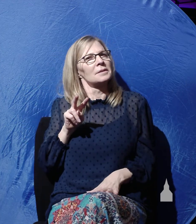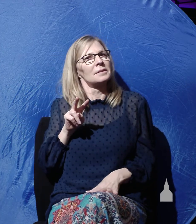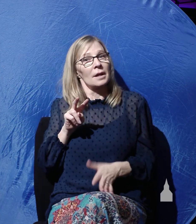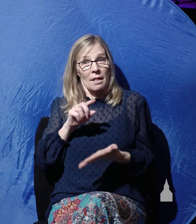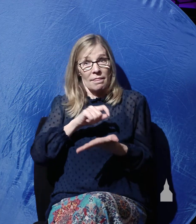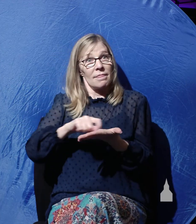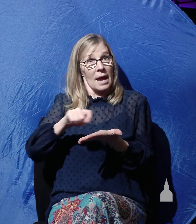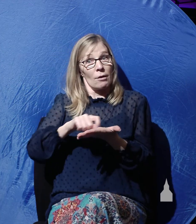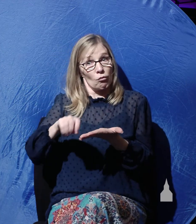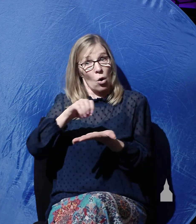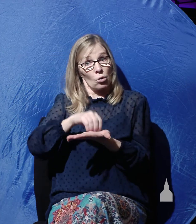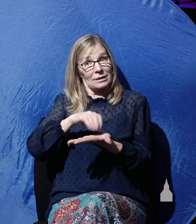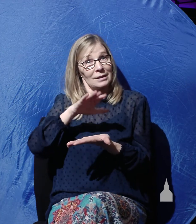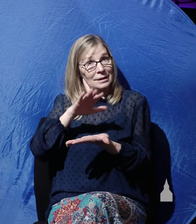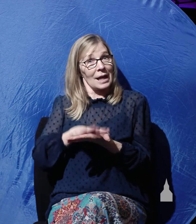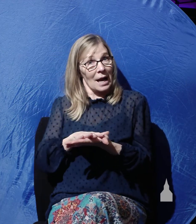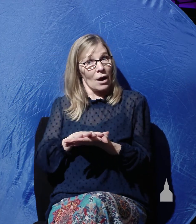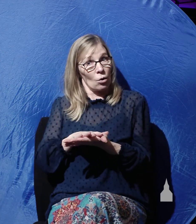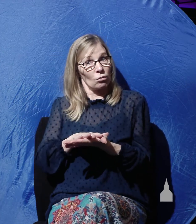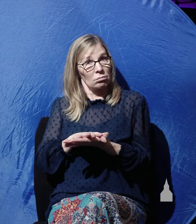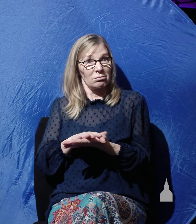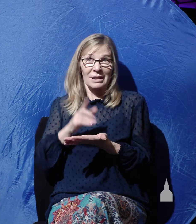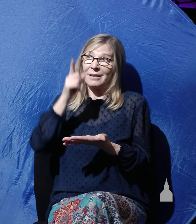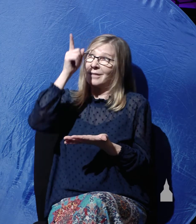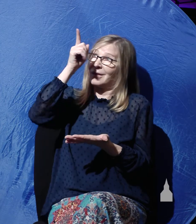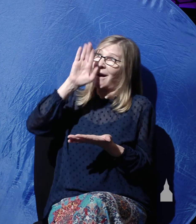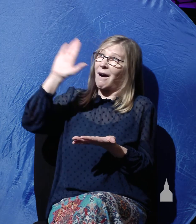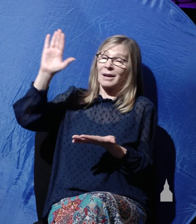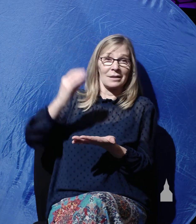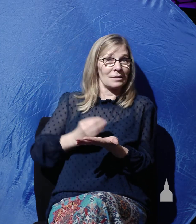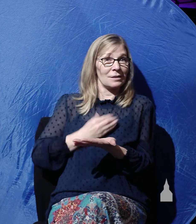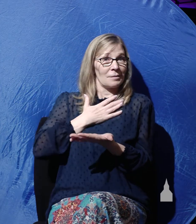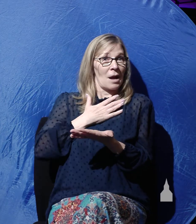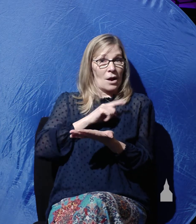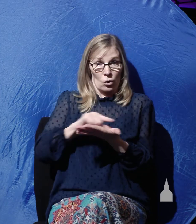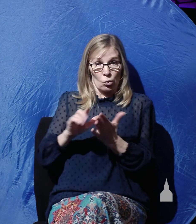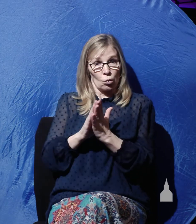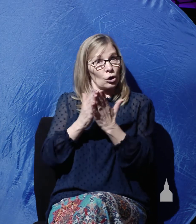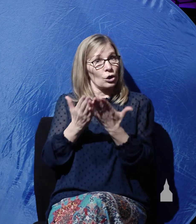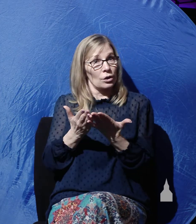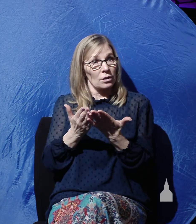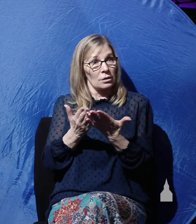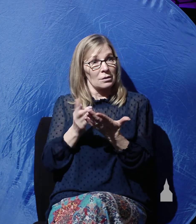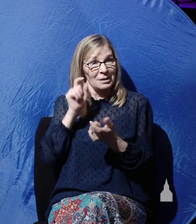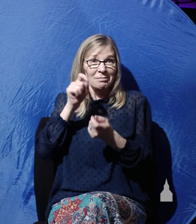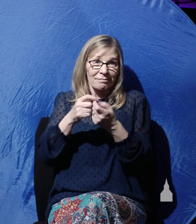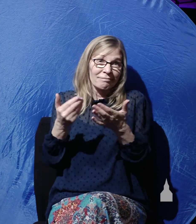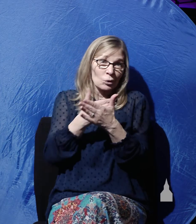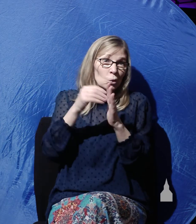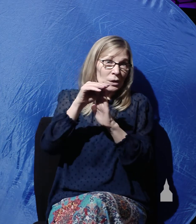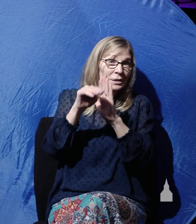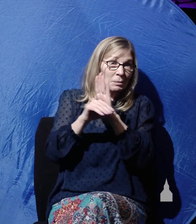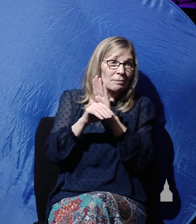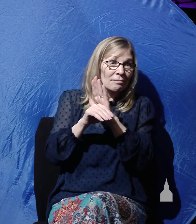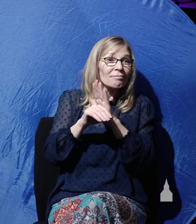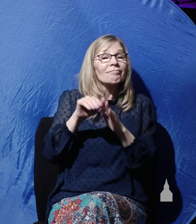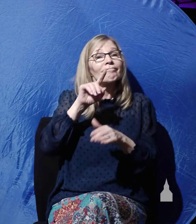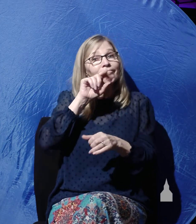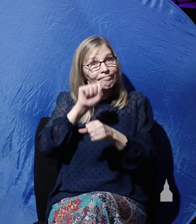note this, they have written down in God's inspired words, specifically the New Testament, that they actually saw